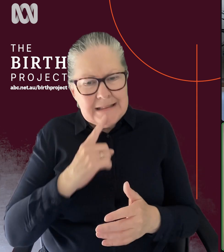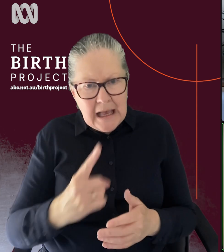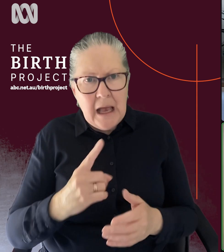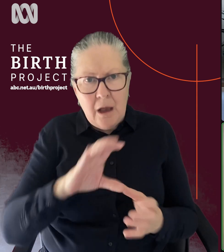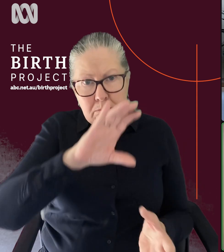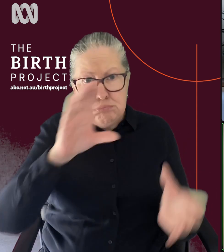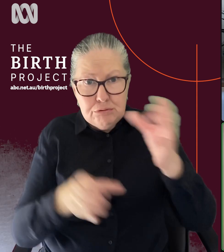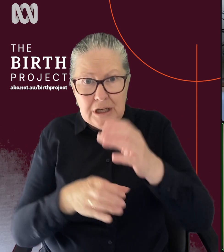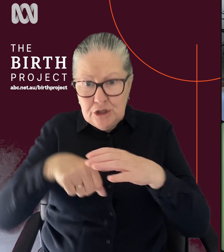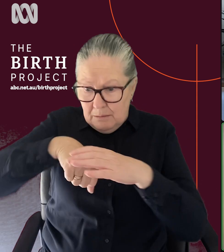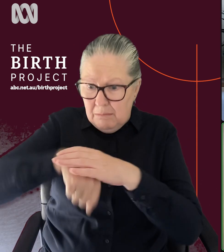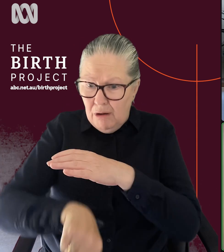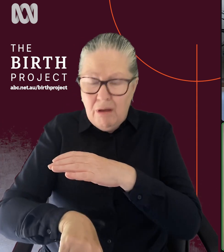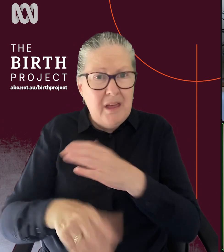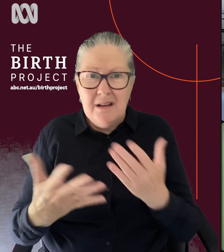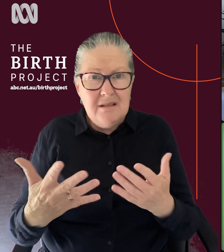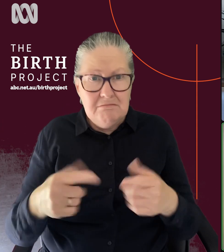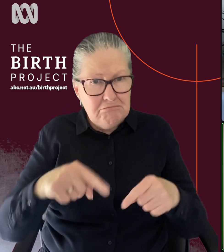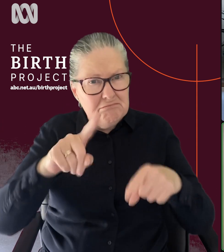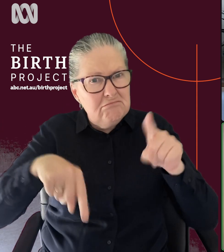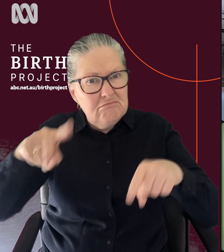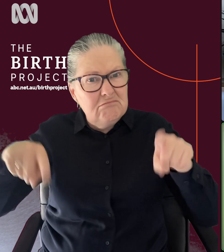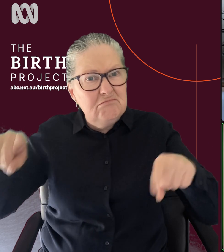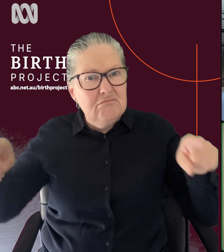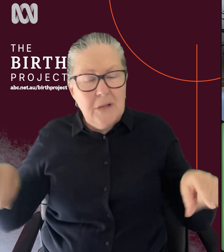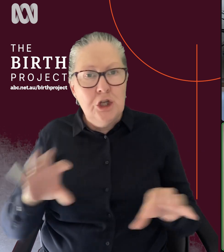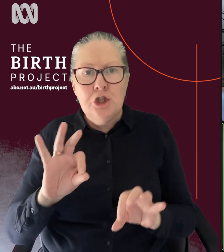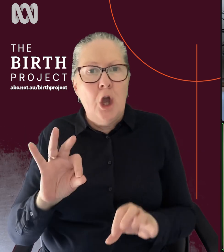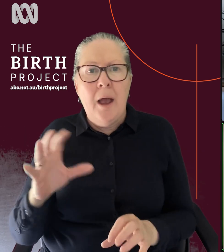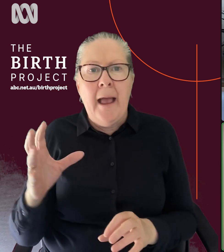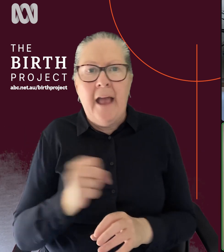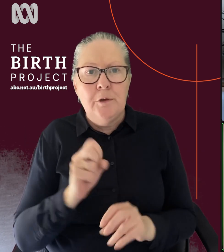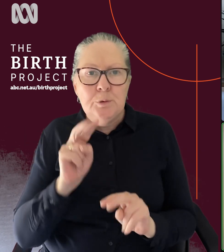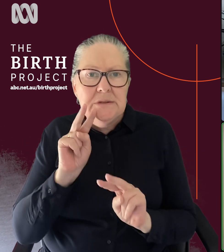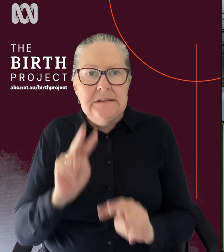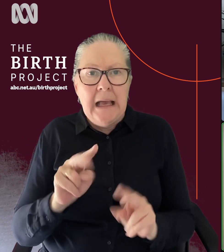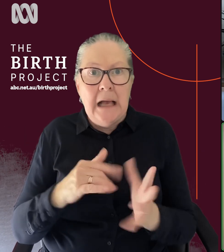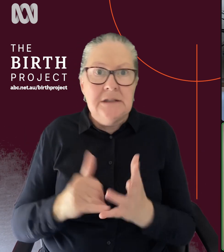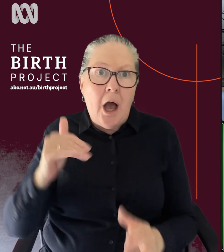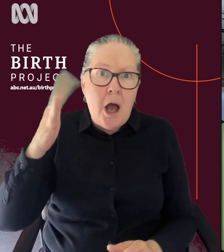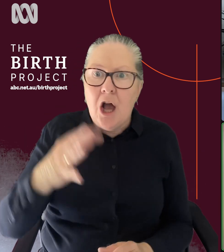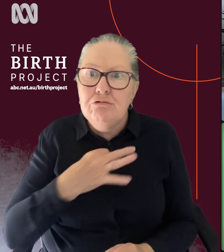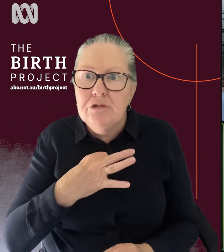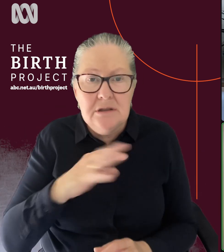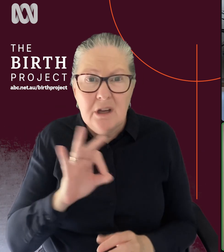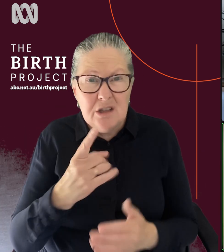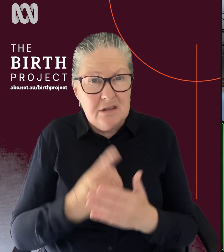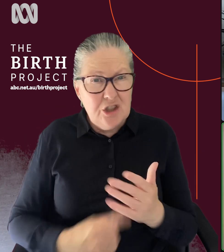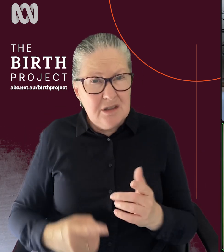of, um, another variation of birth and it doesn't necessarily have to be kind of seen as a high risk. Um, it's just a deviation of